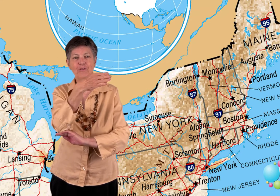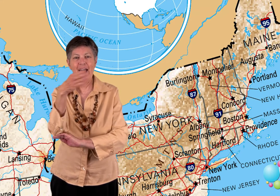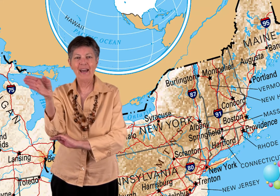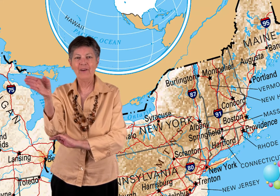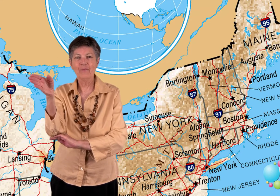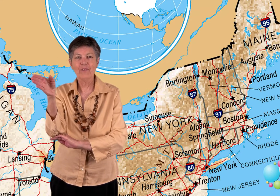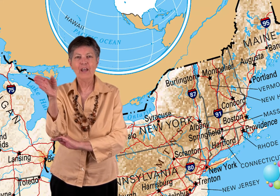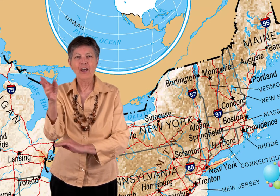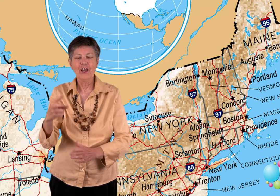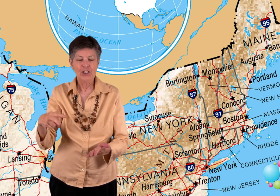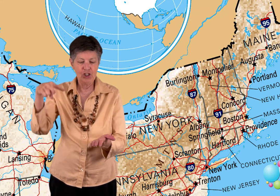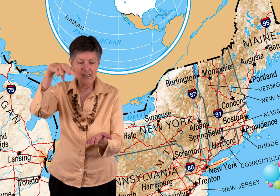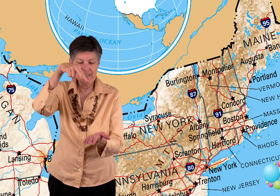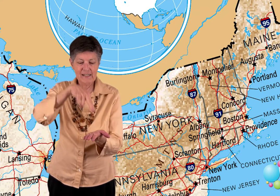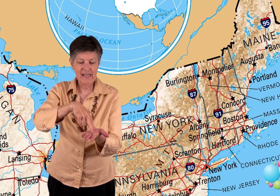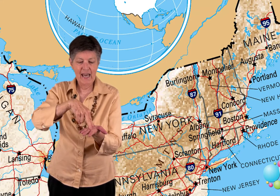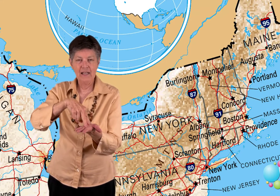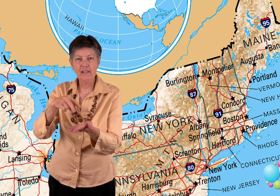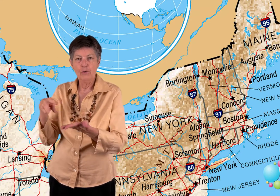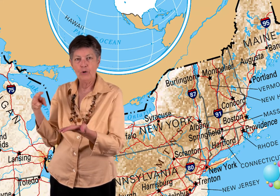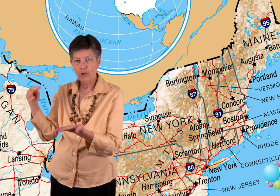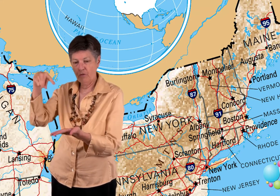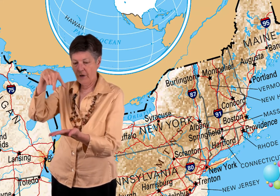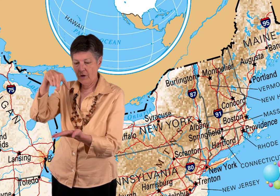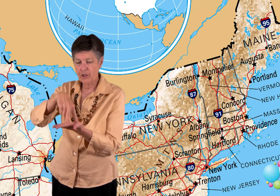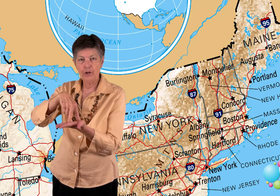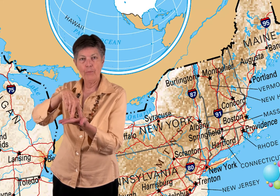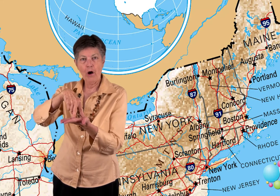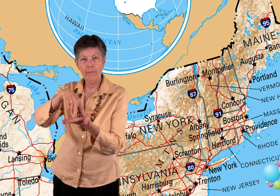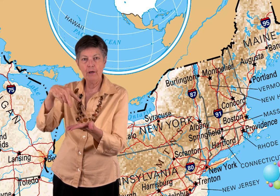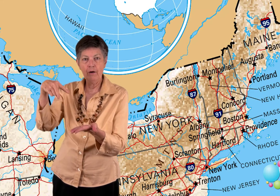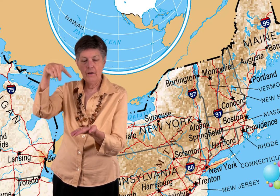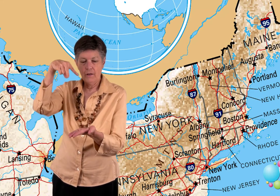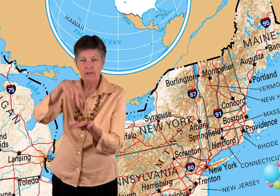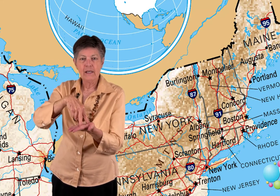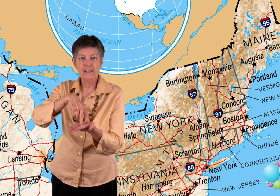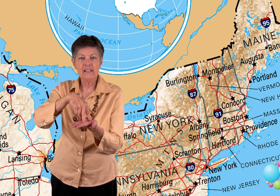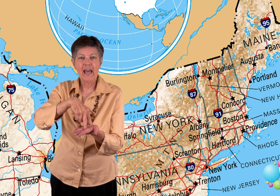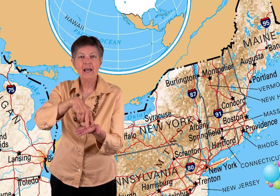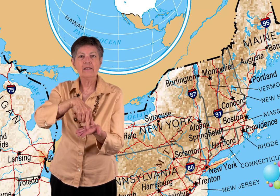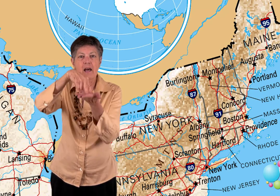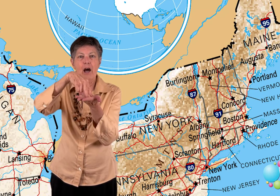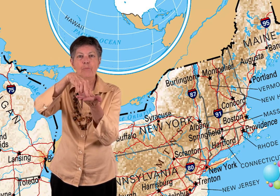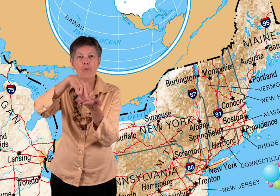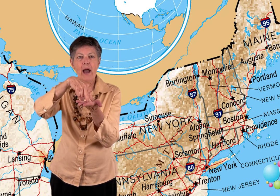flag. She stands, put two fingers on your palm here, stands upright